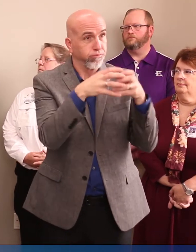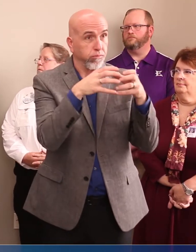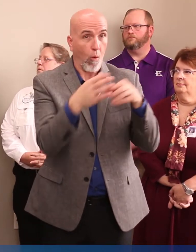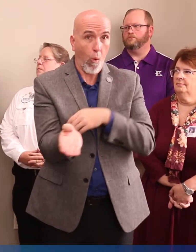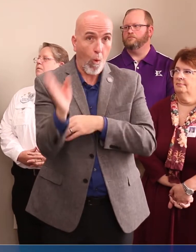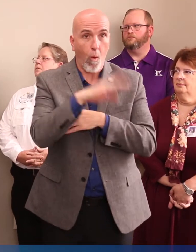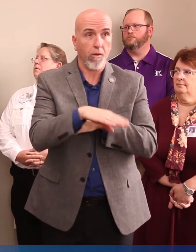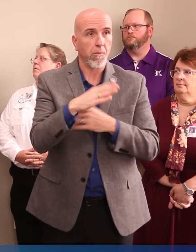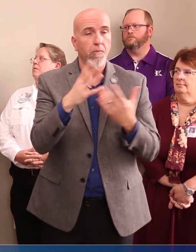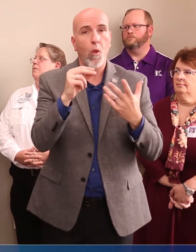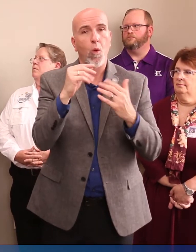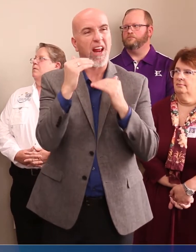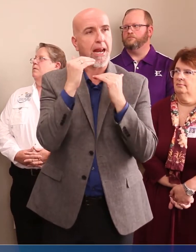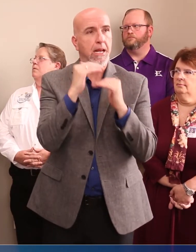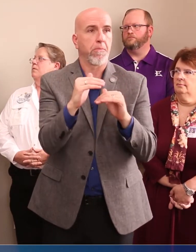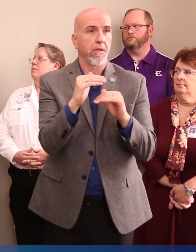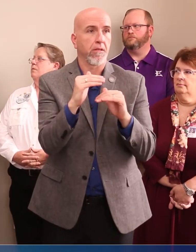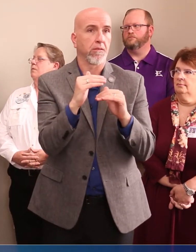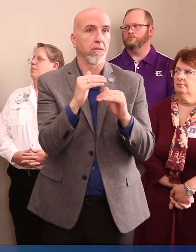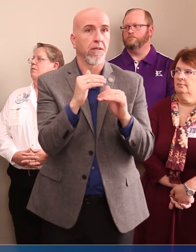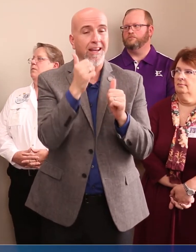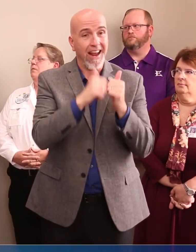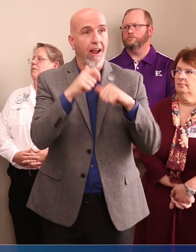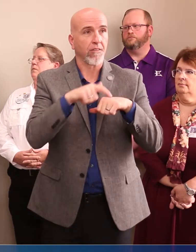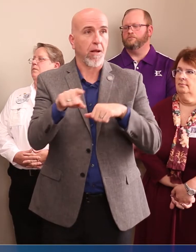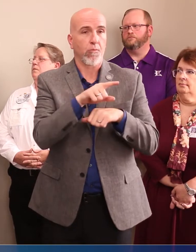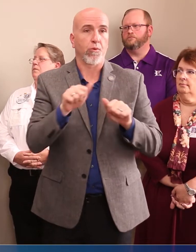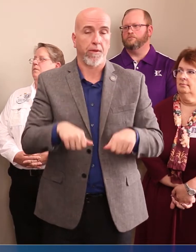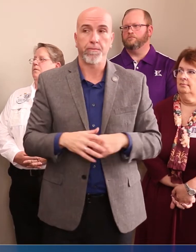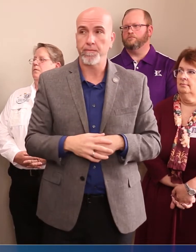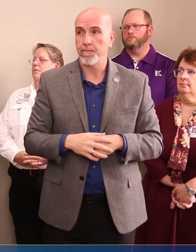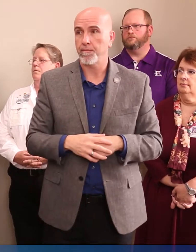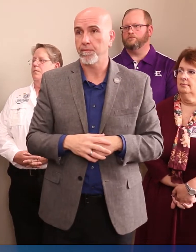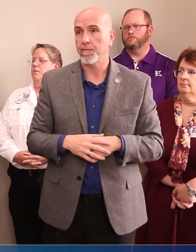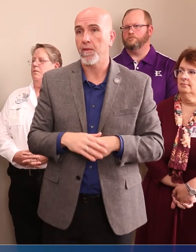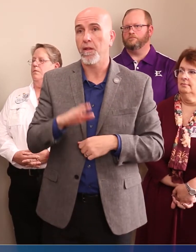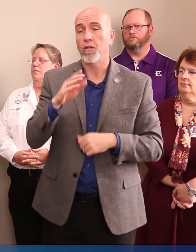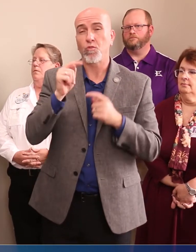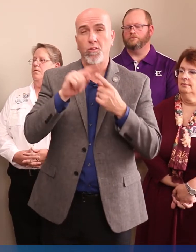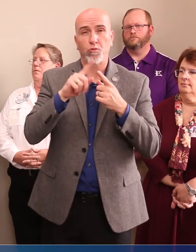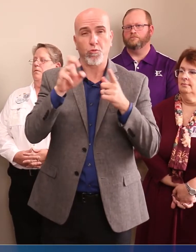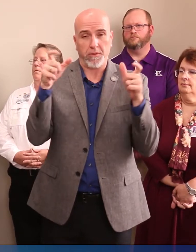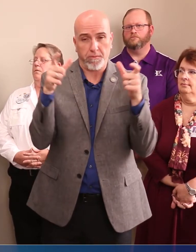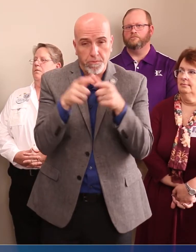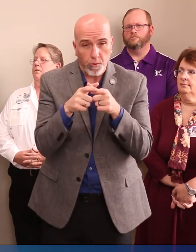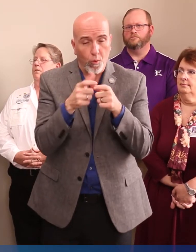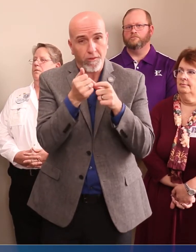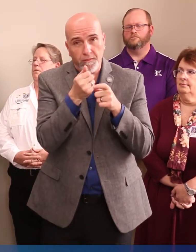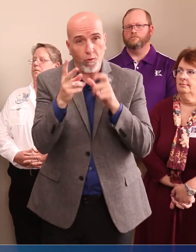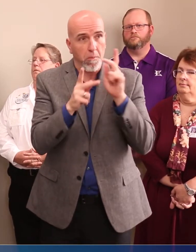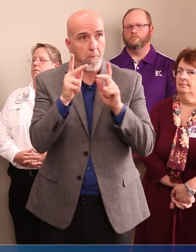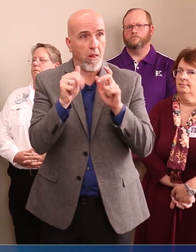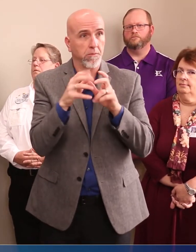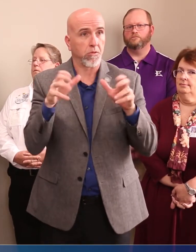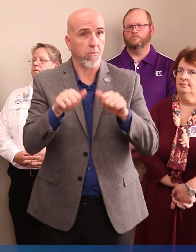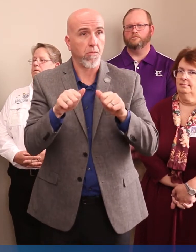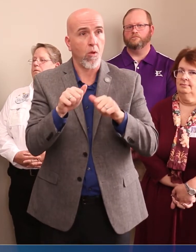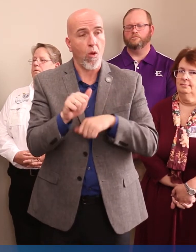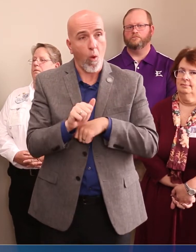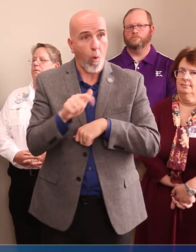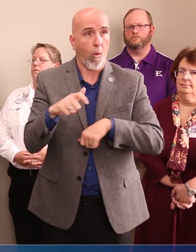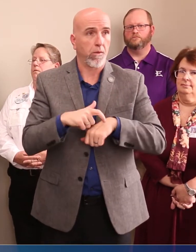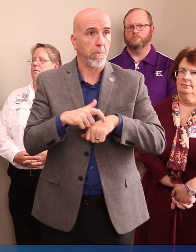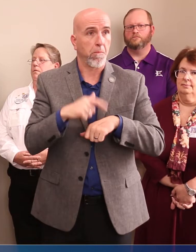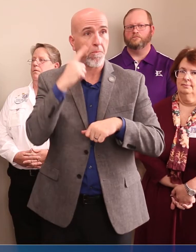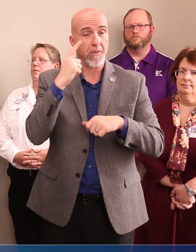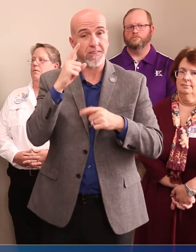all the time. Limit that number every time you can. Be with as few people as possible all the times that